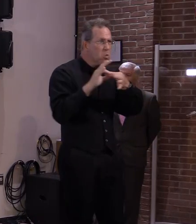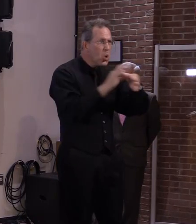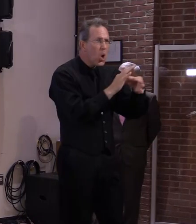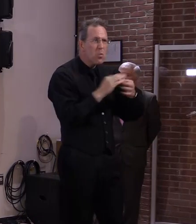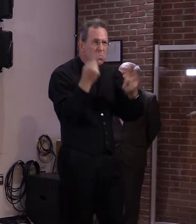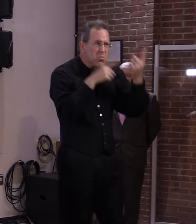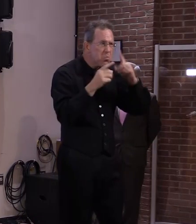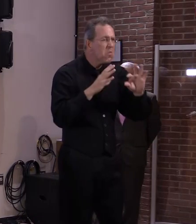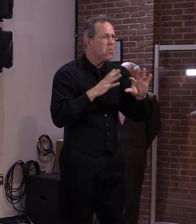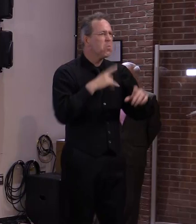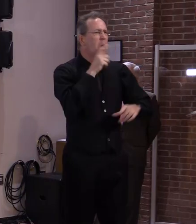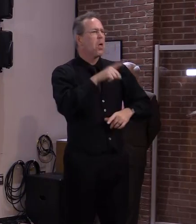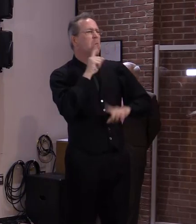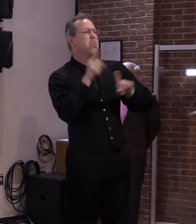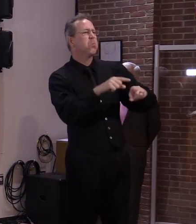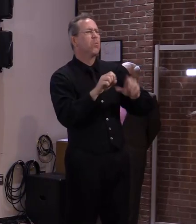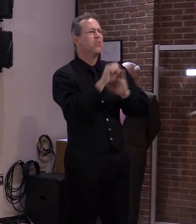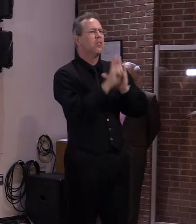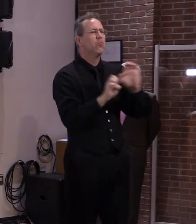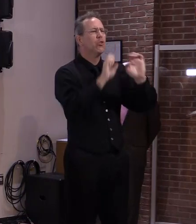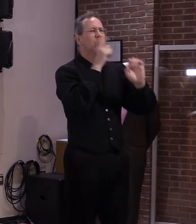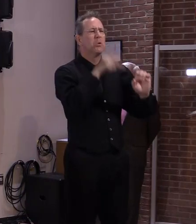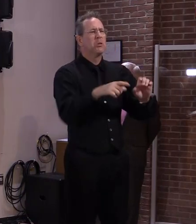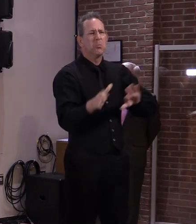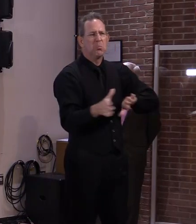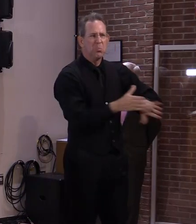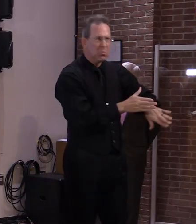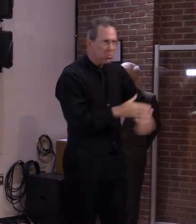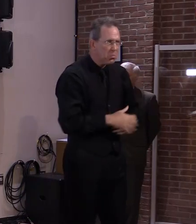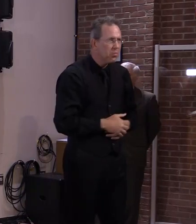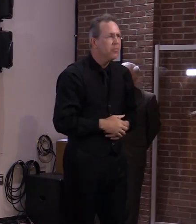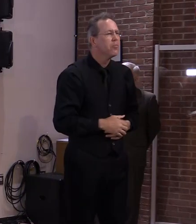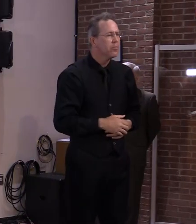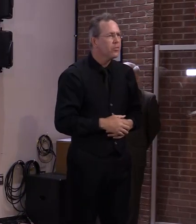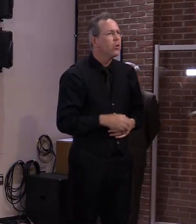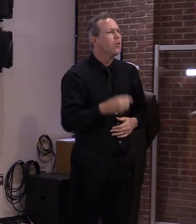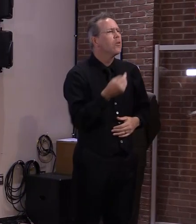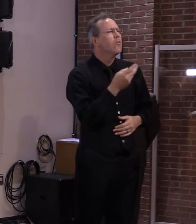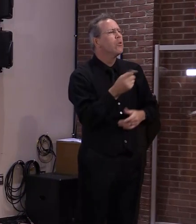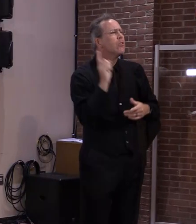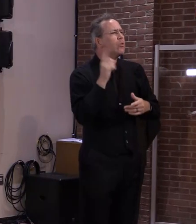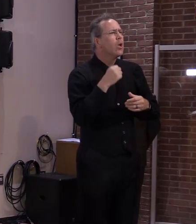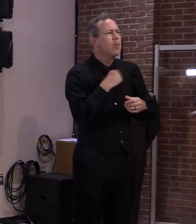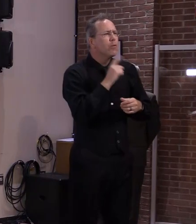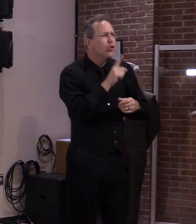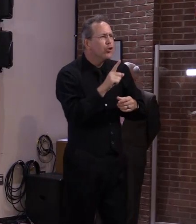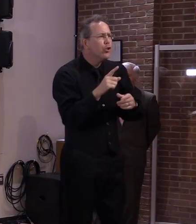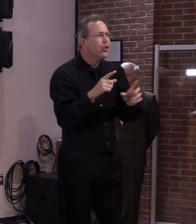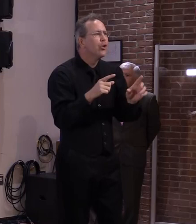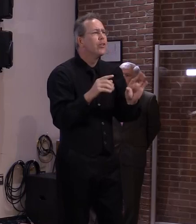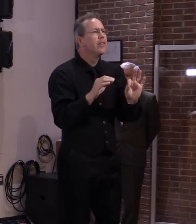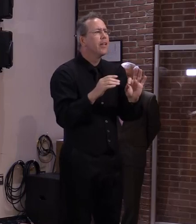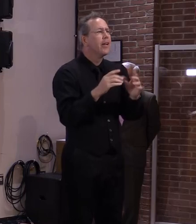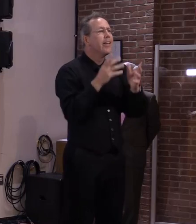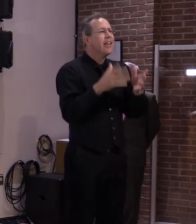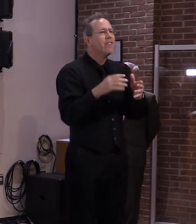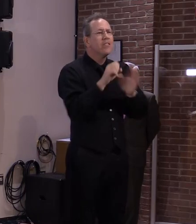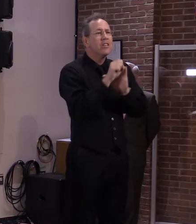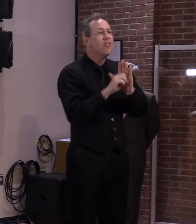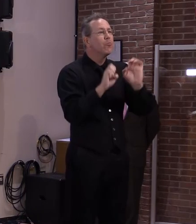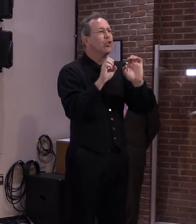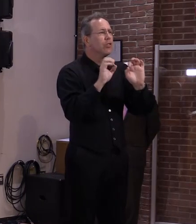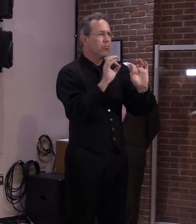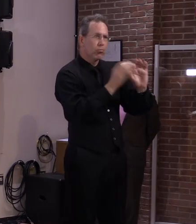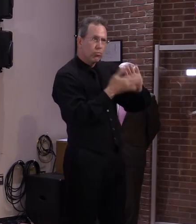weeks ago, we want to make sure that when lifting this order, people who've relied on some of the programs